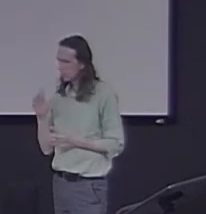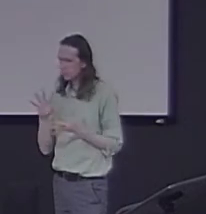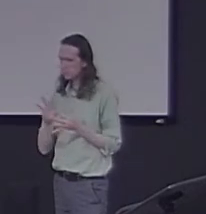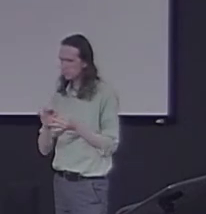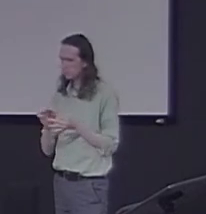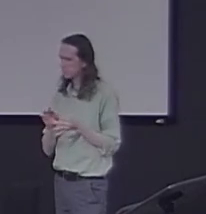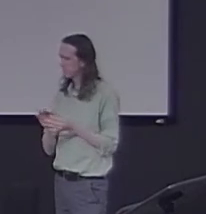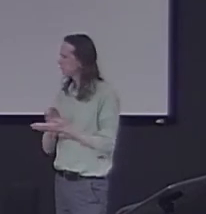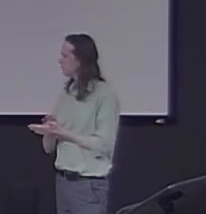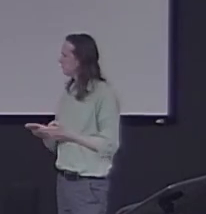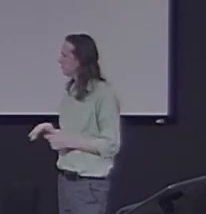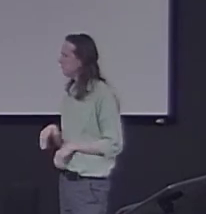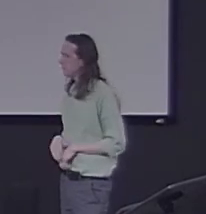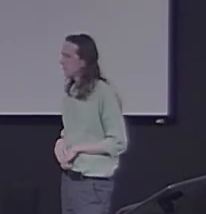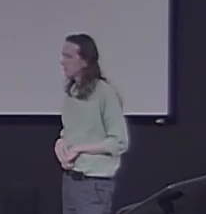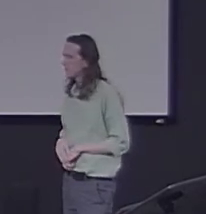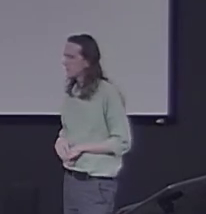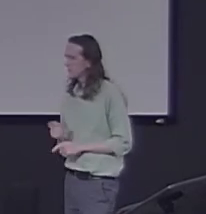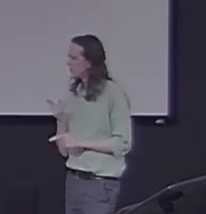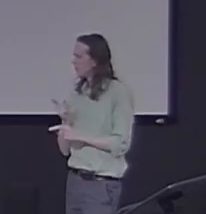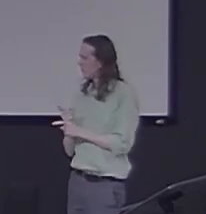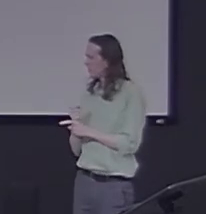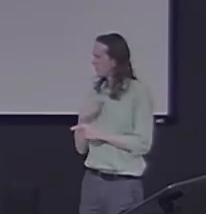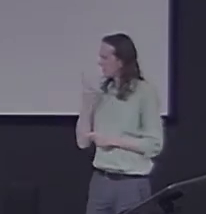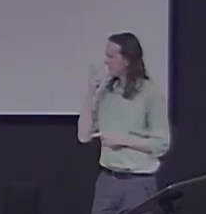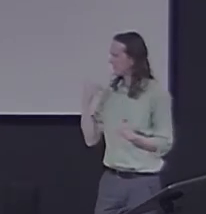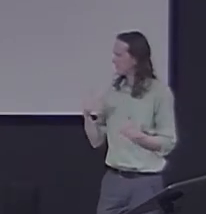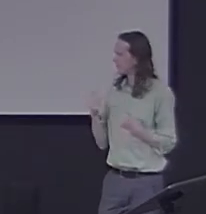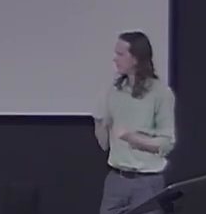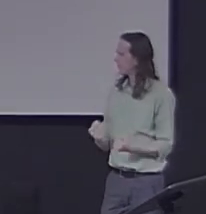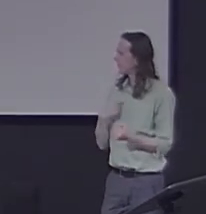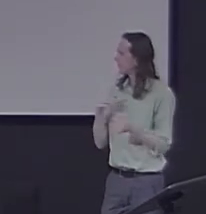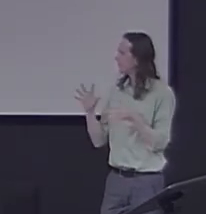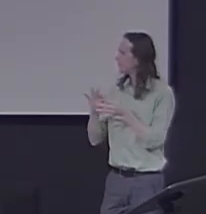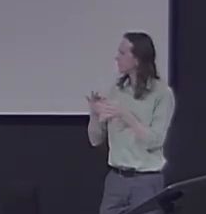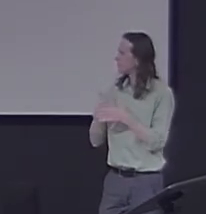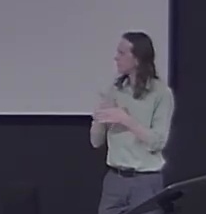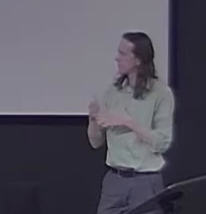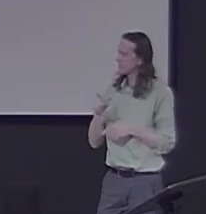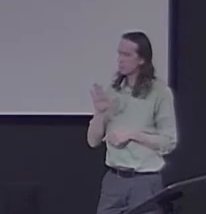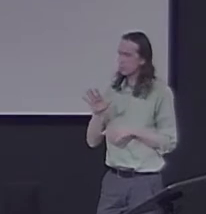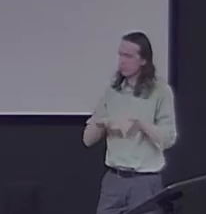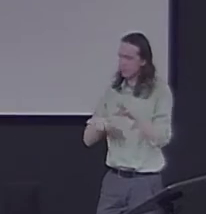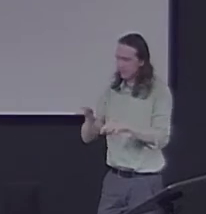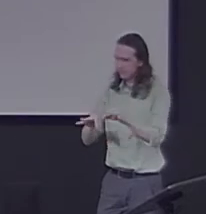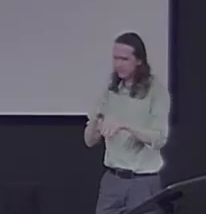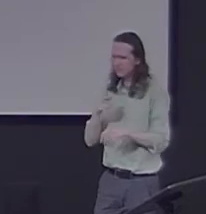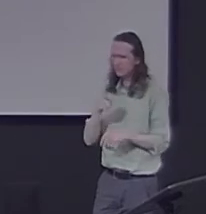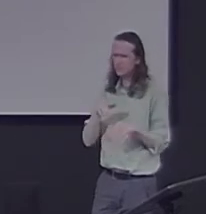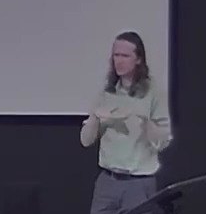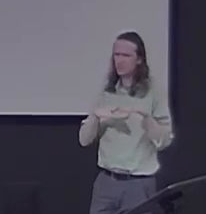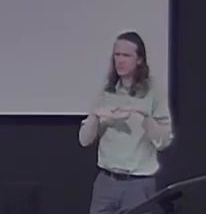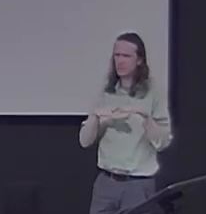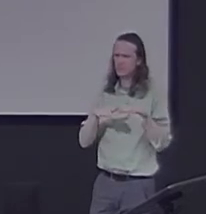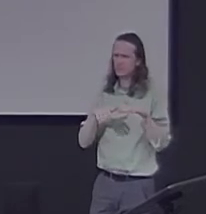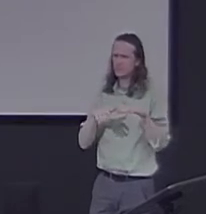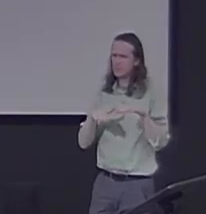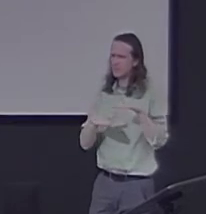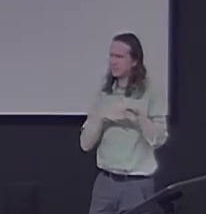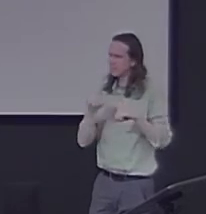the correlation between episodic memory and simulated events. Can you share